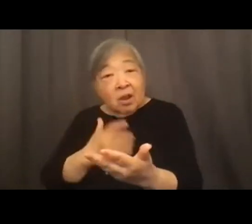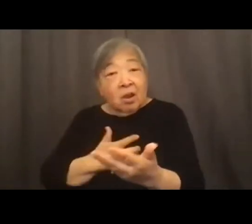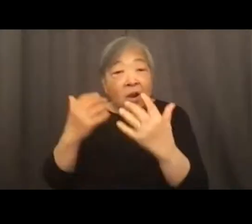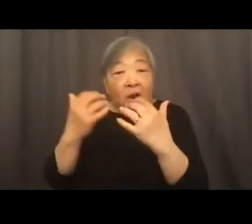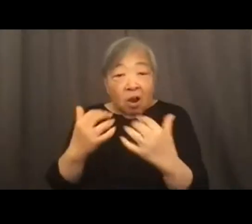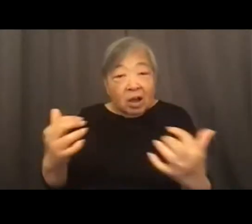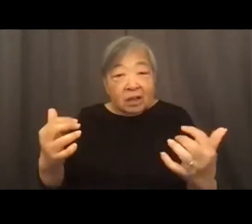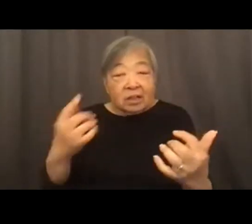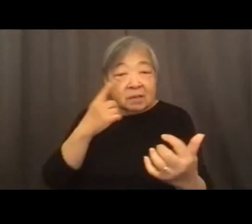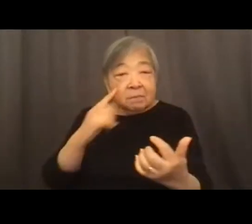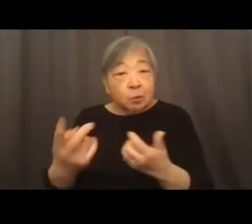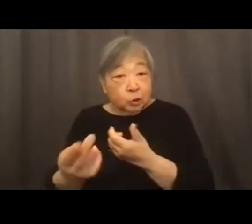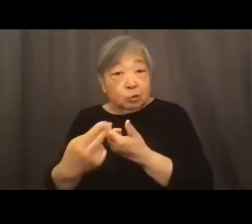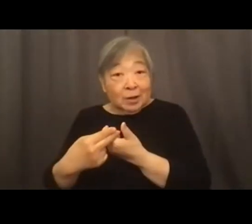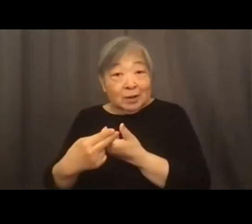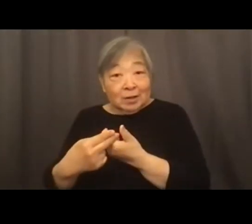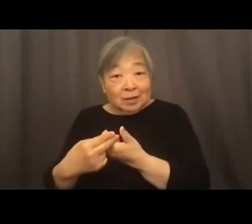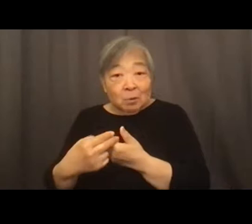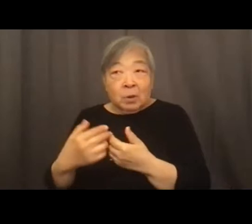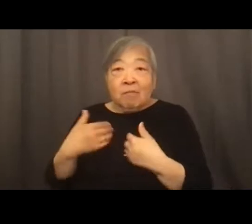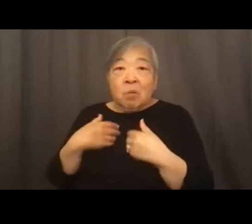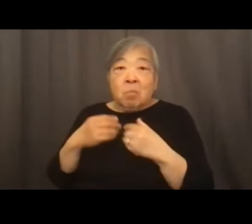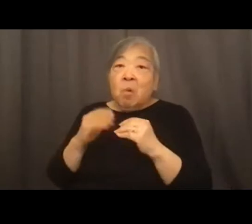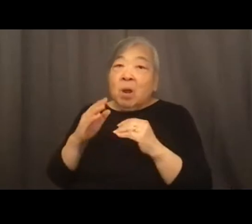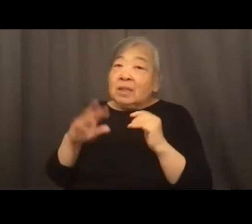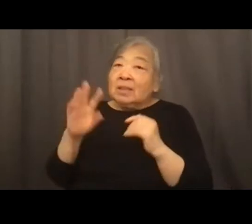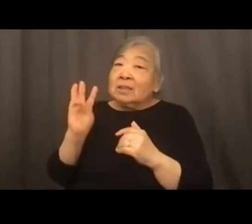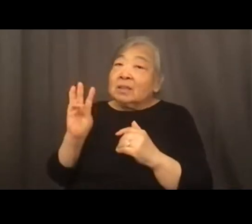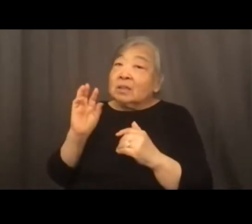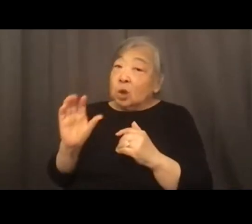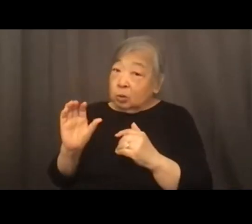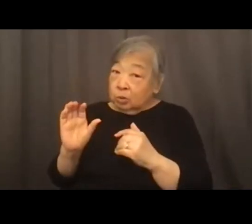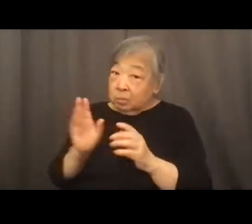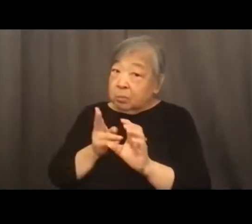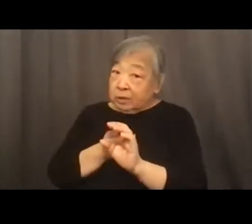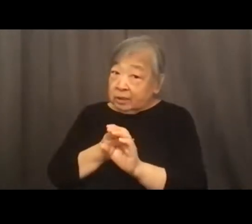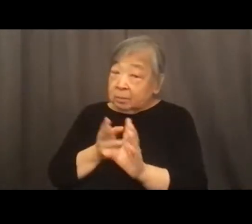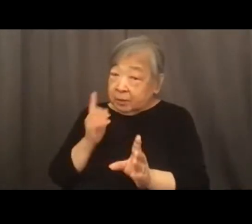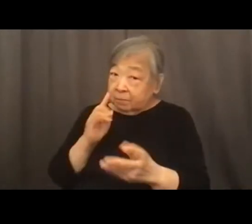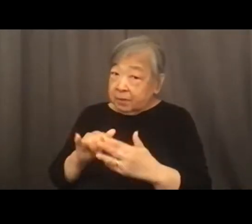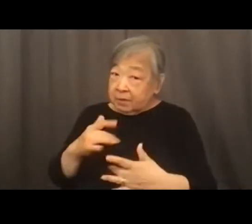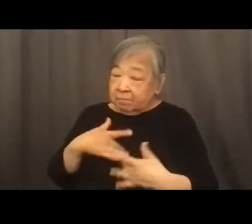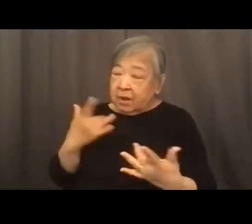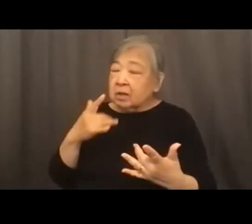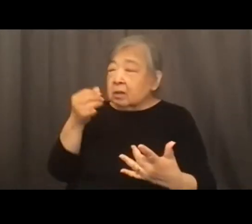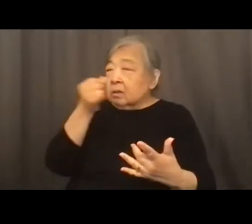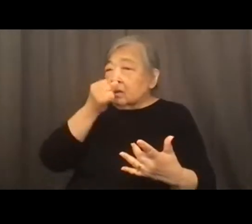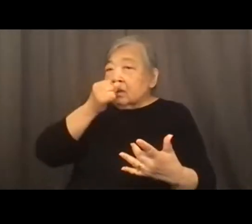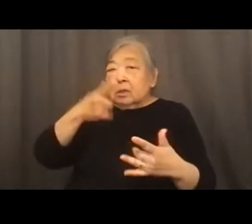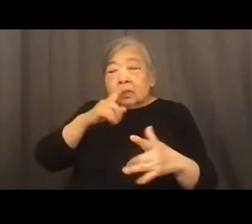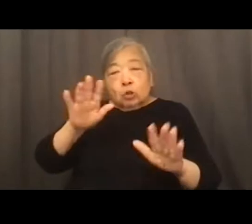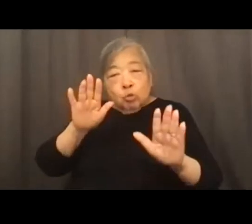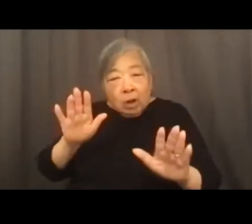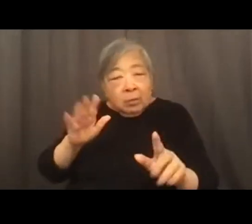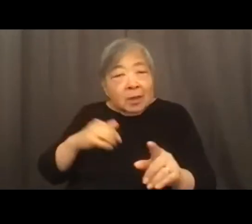for joining us. We have over 600 participants for this event, which is just incredible. And I